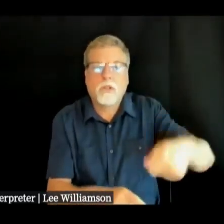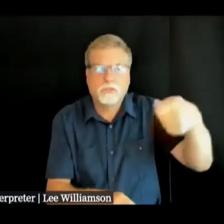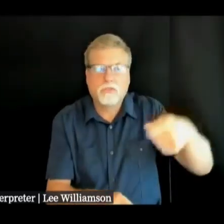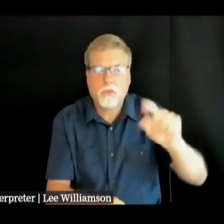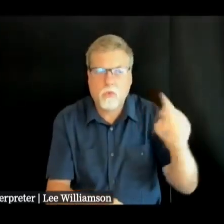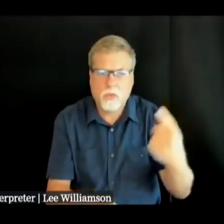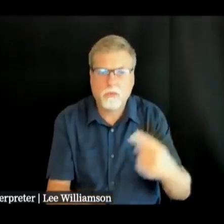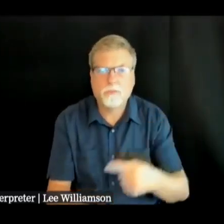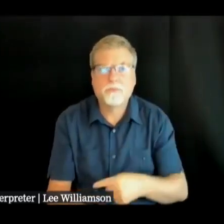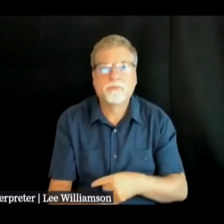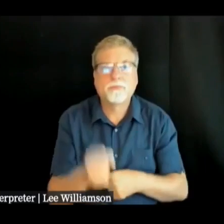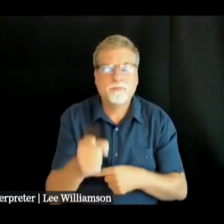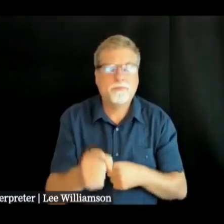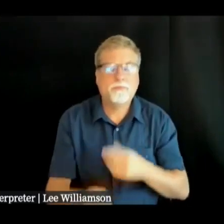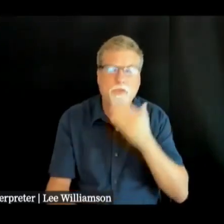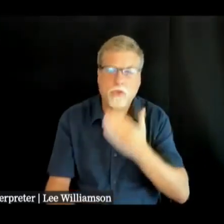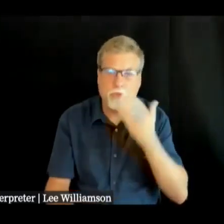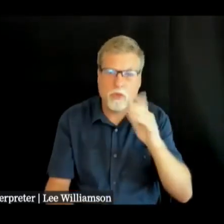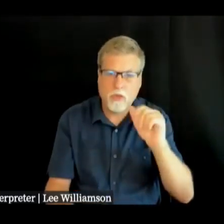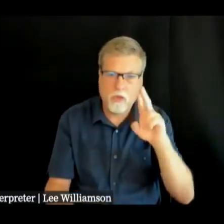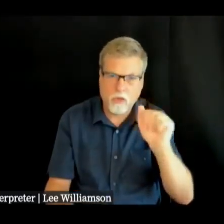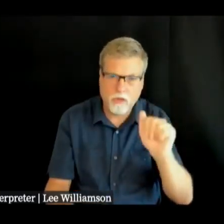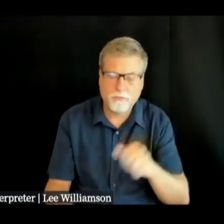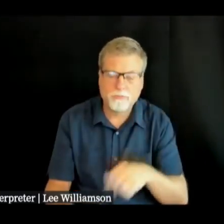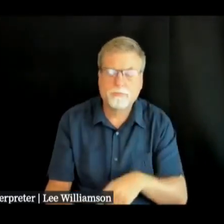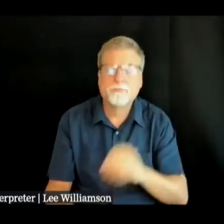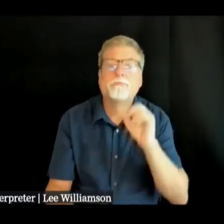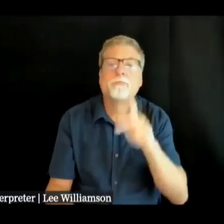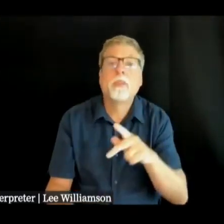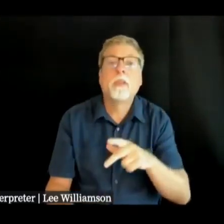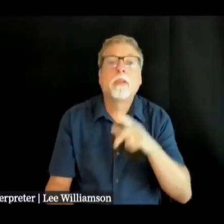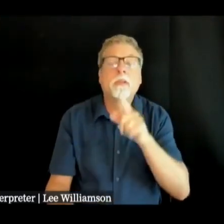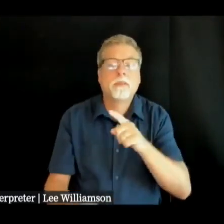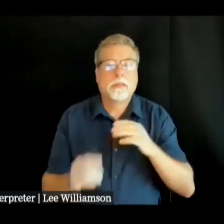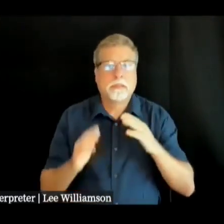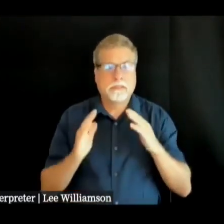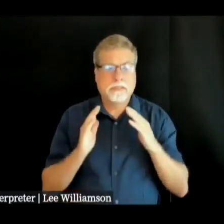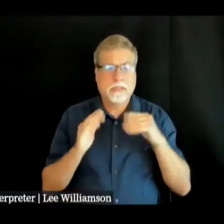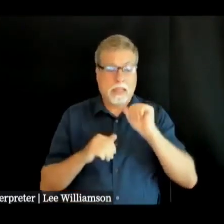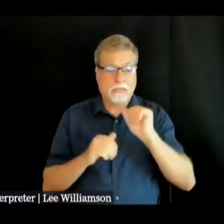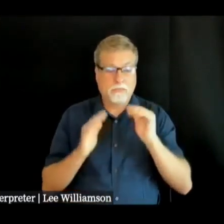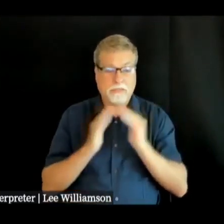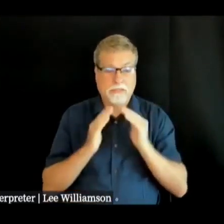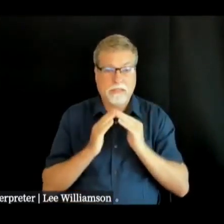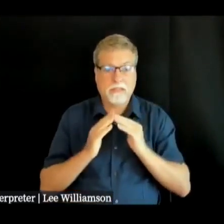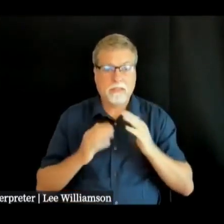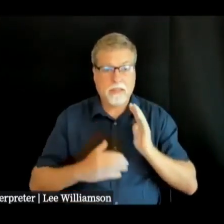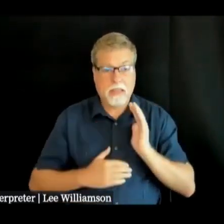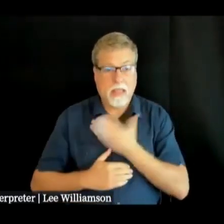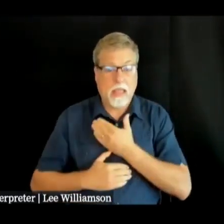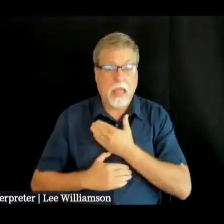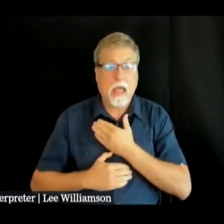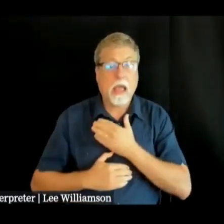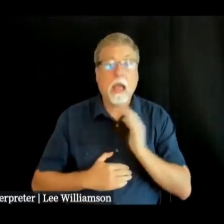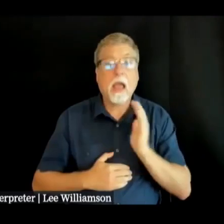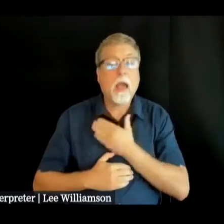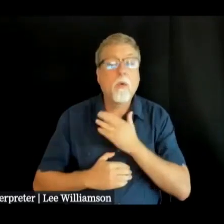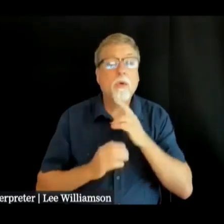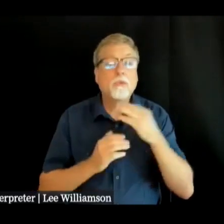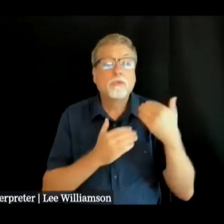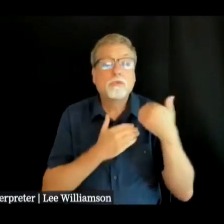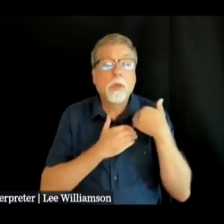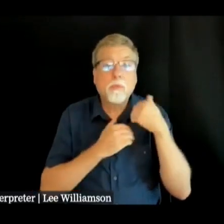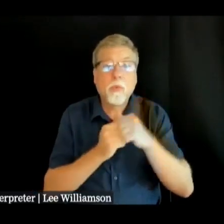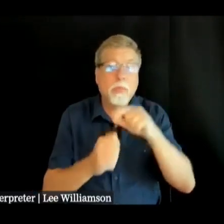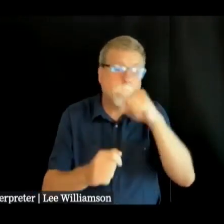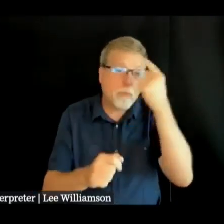good morning laura so city of ashville our only role in the black water mountain system is to